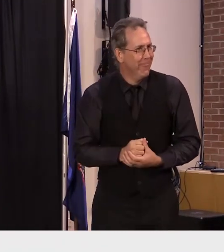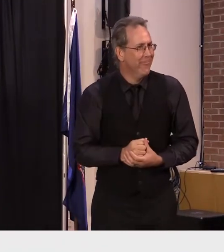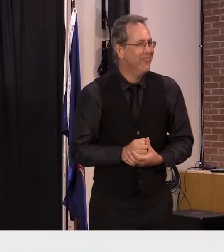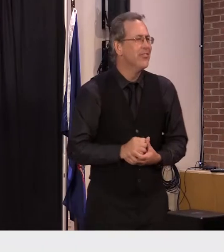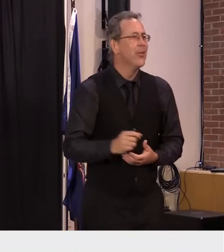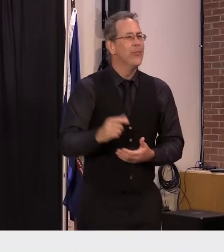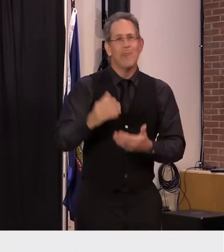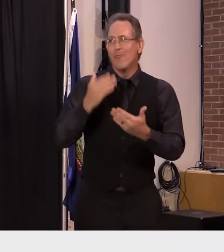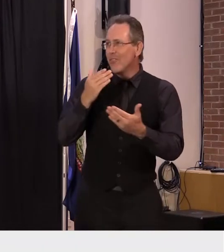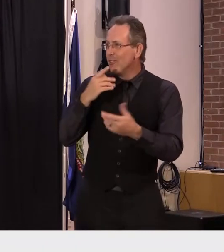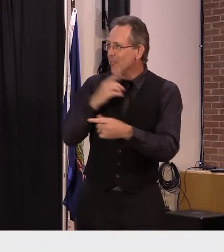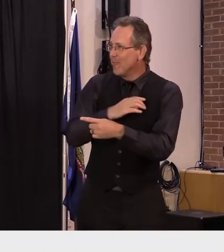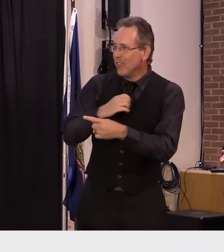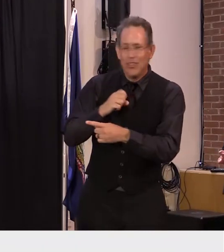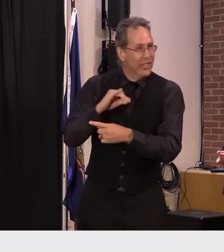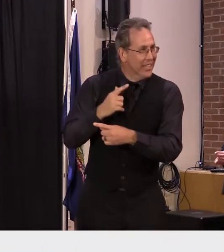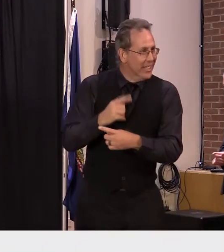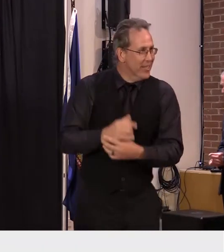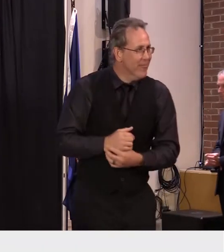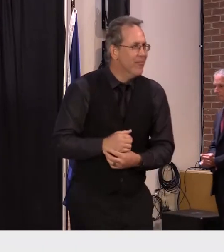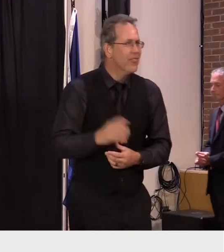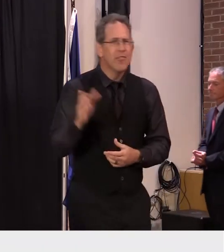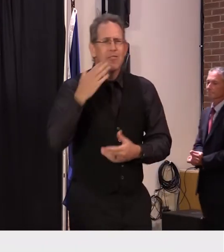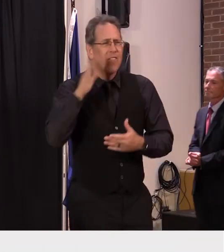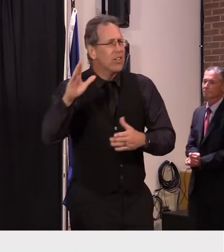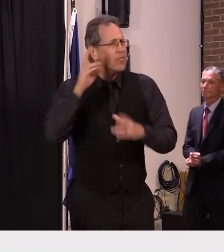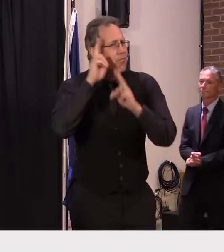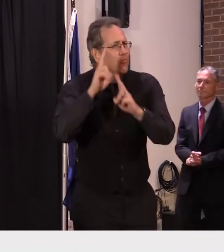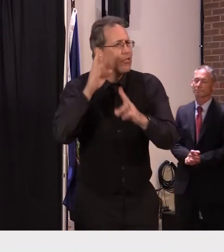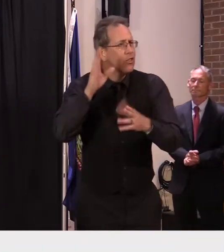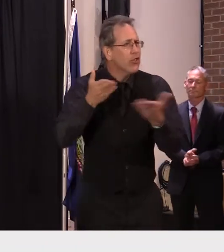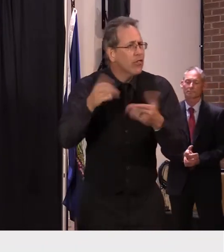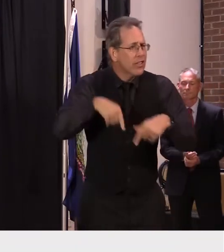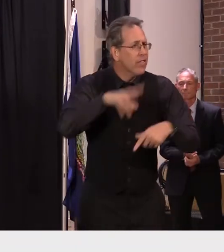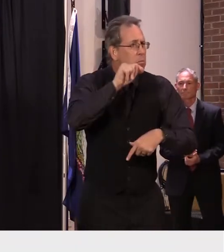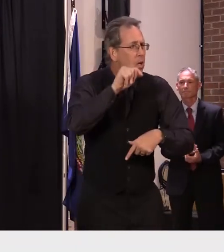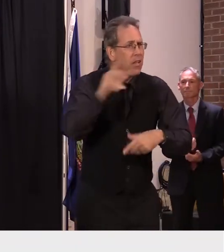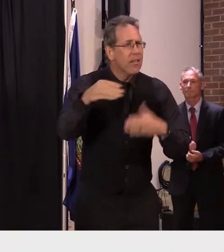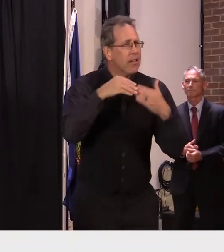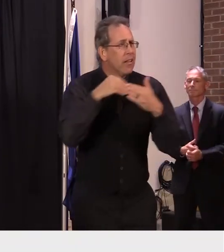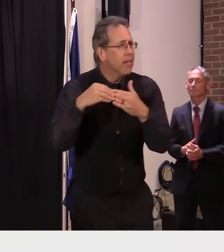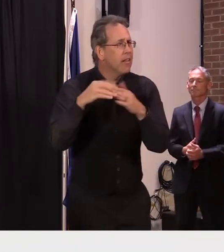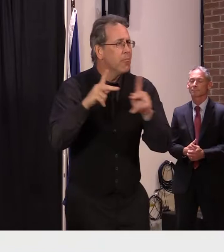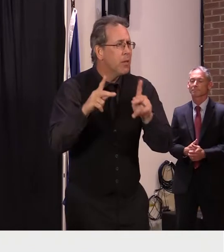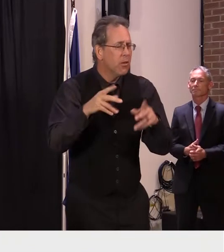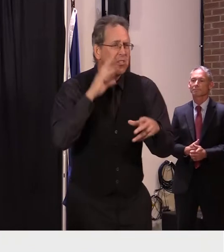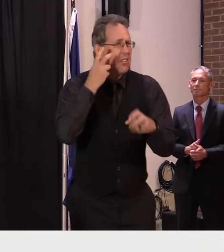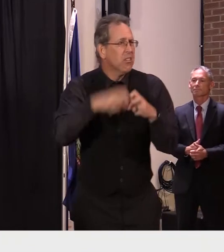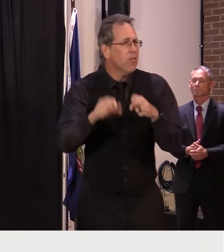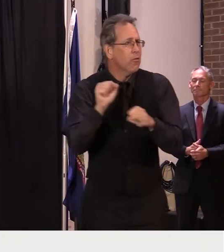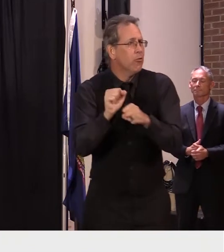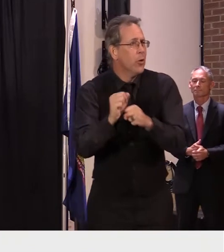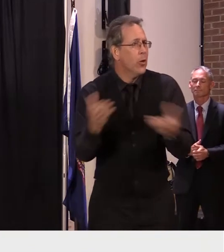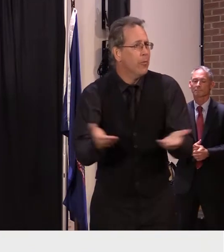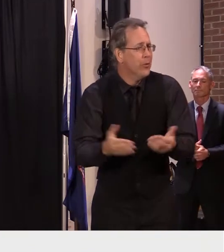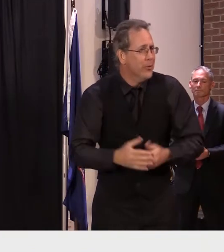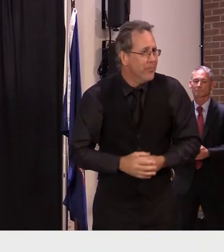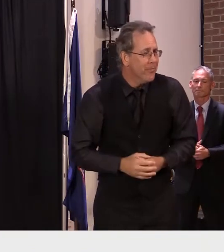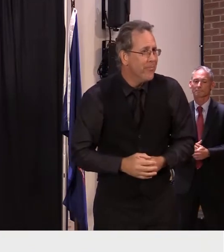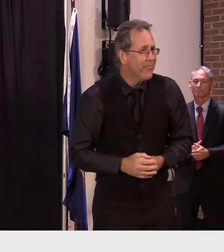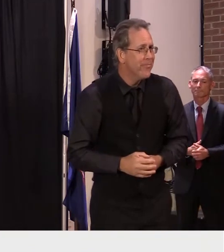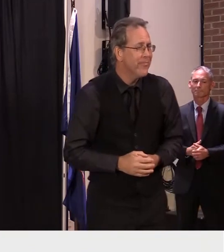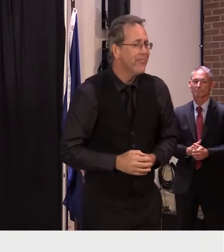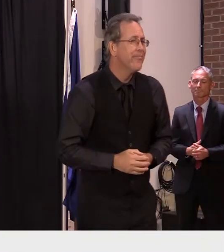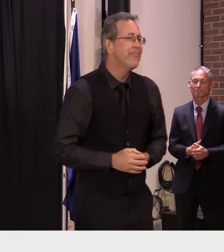thank you for your service and your leadership during an incredibly difficult time as i've said many many